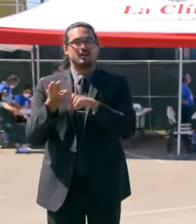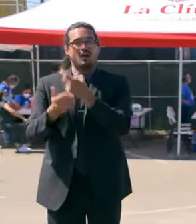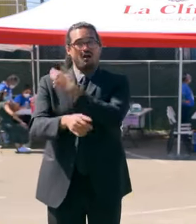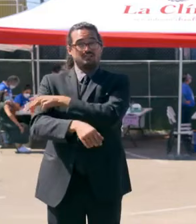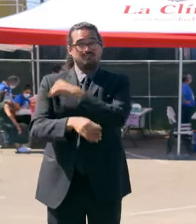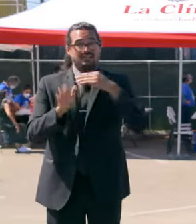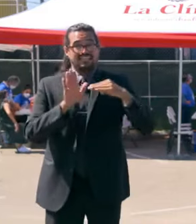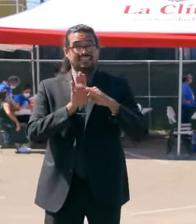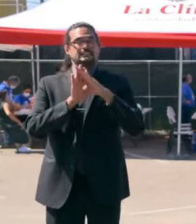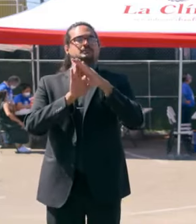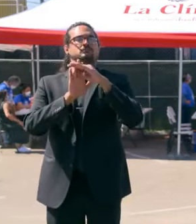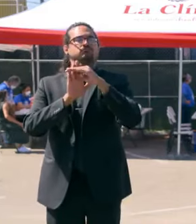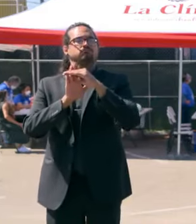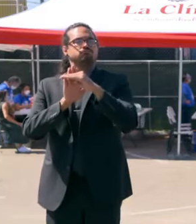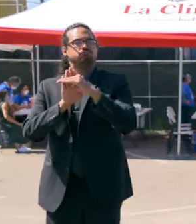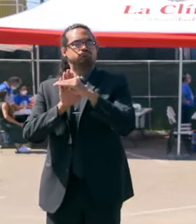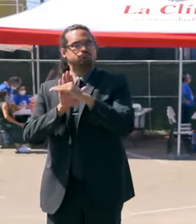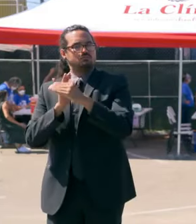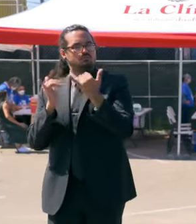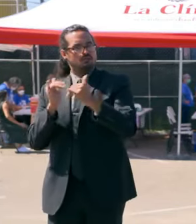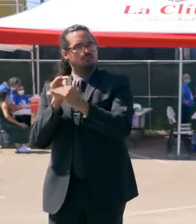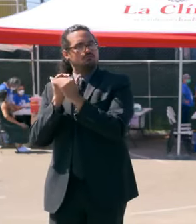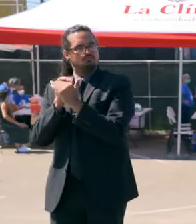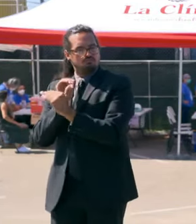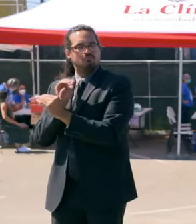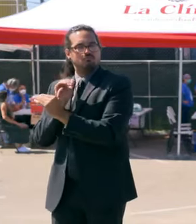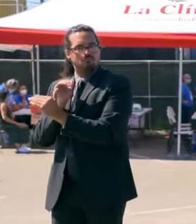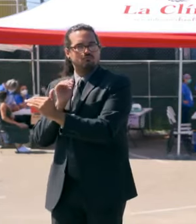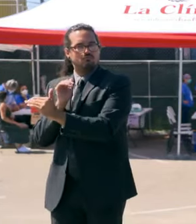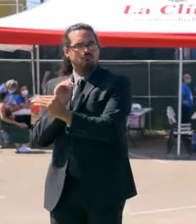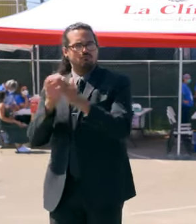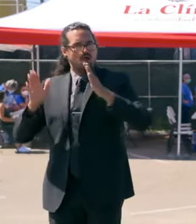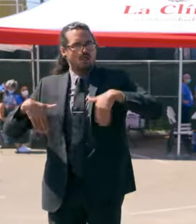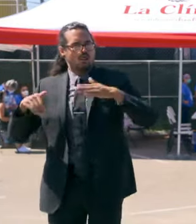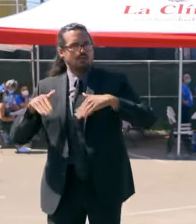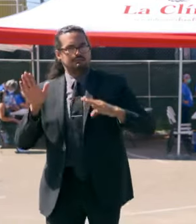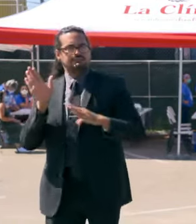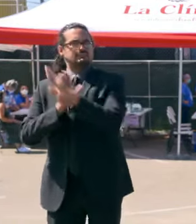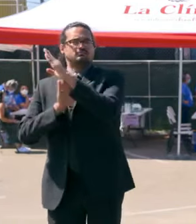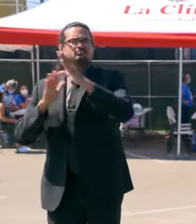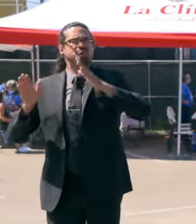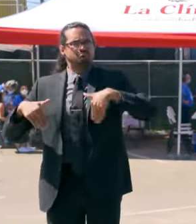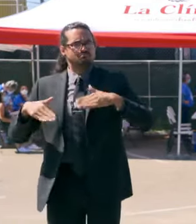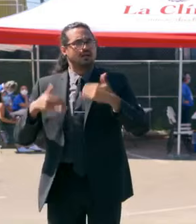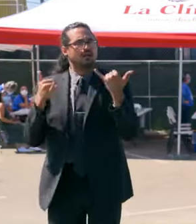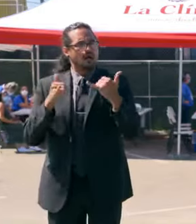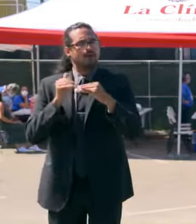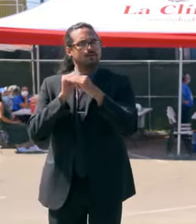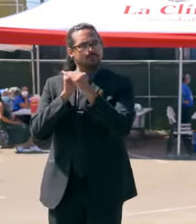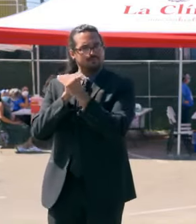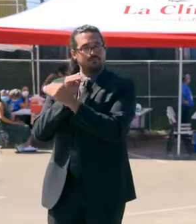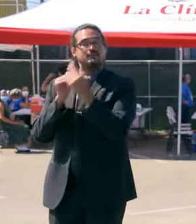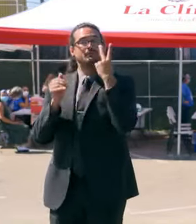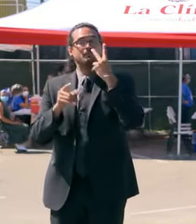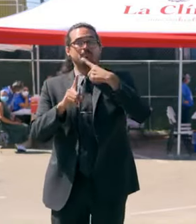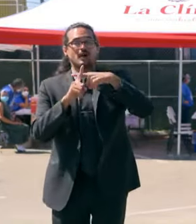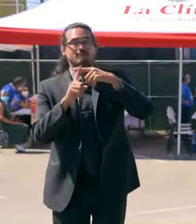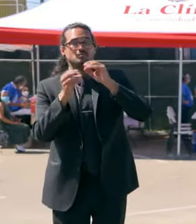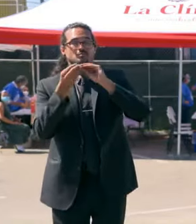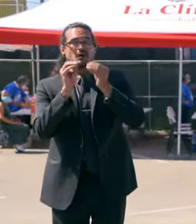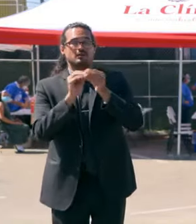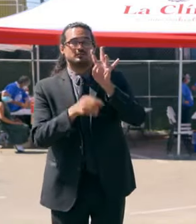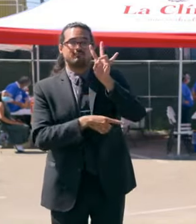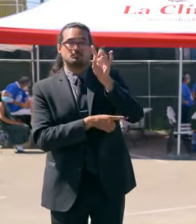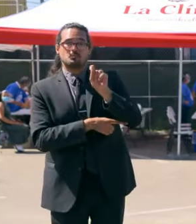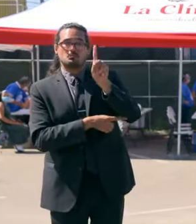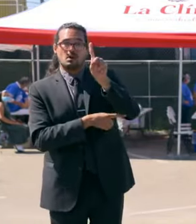modest increase now, not a large increase in ICUs. And we have seen that positivity rate drop from 7.1%